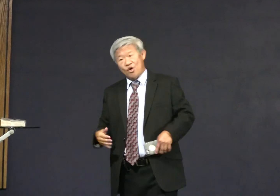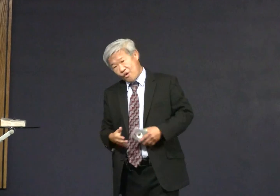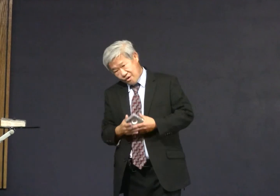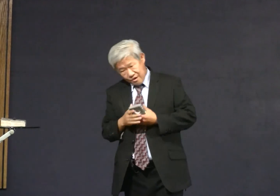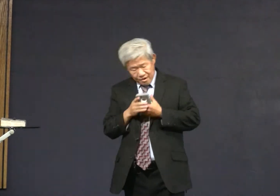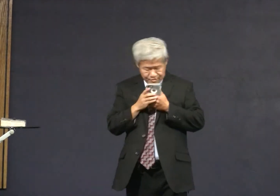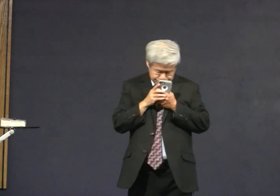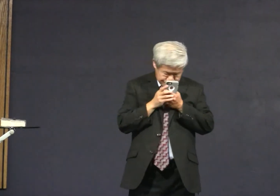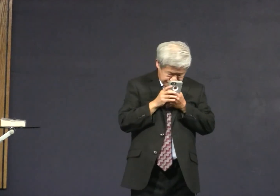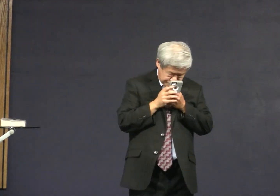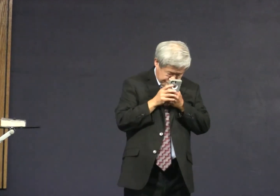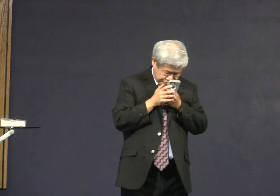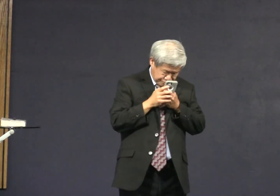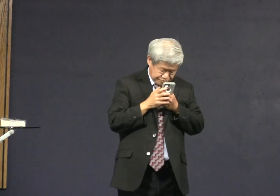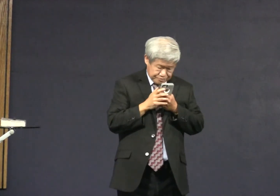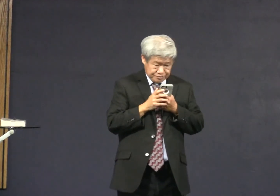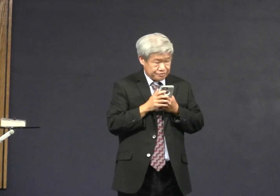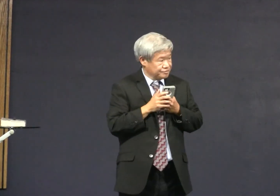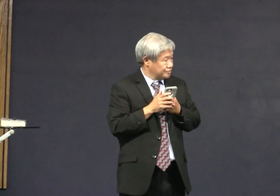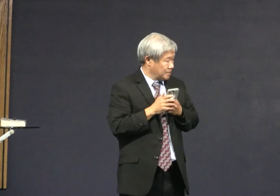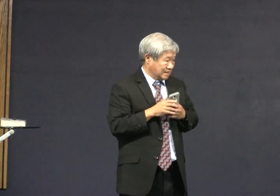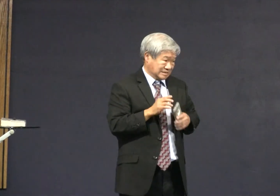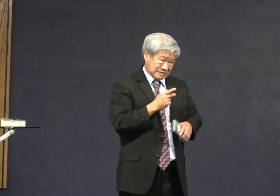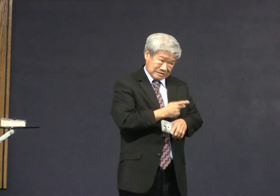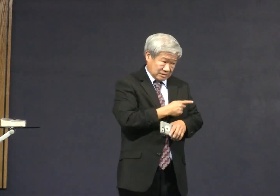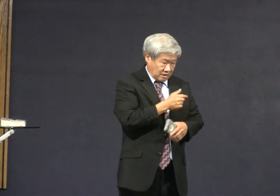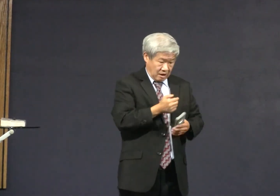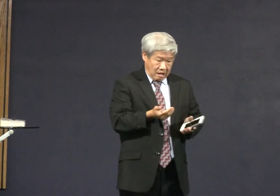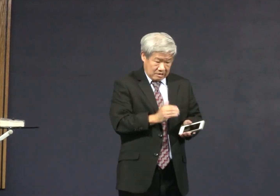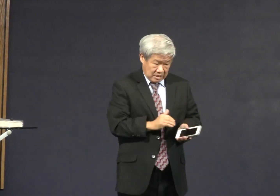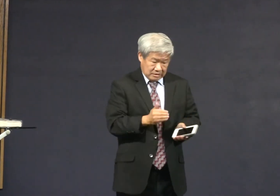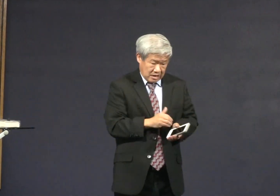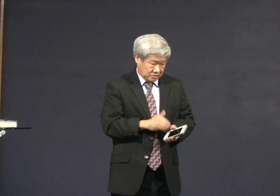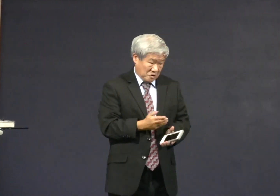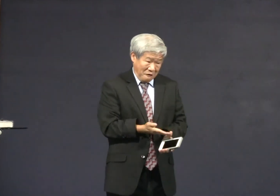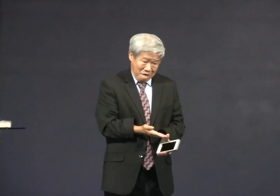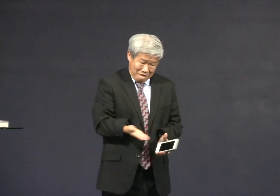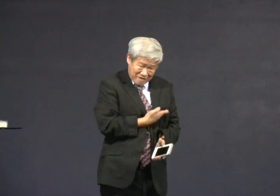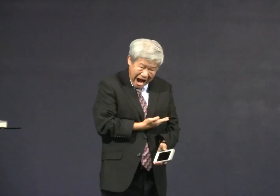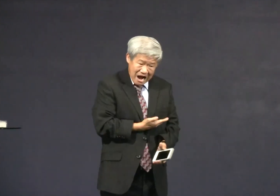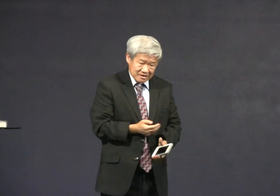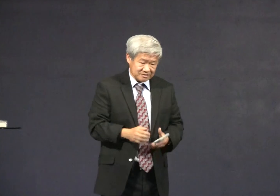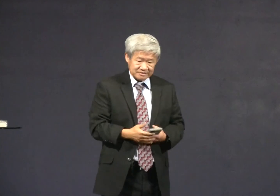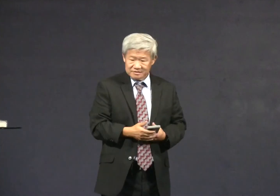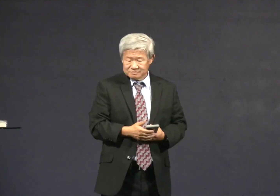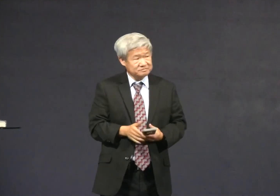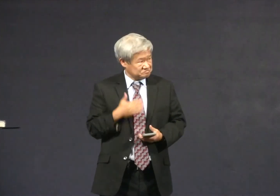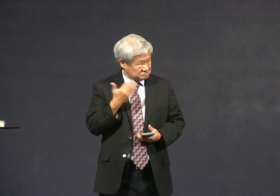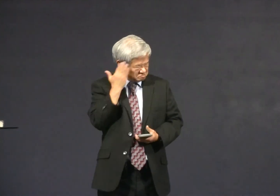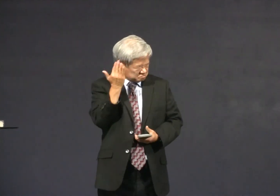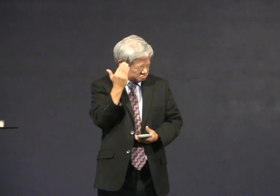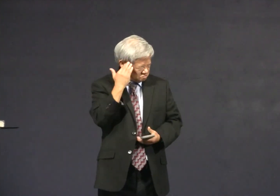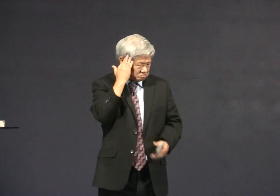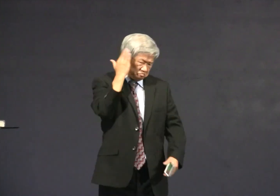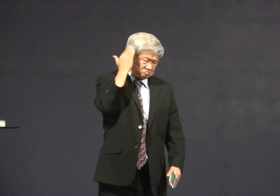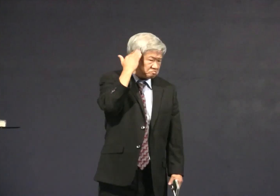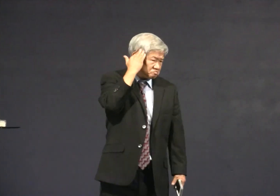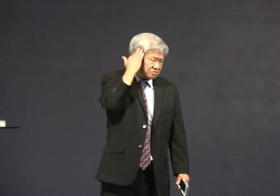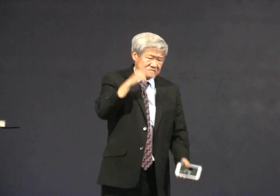work and people are just staying on their phone all the time if it happens again and again they'll get fired